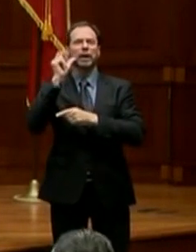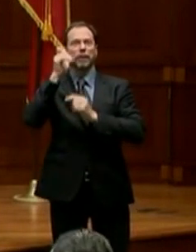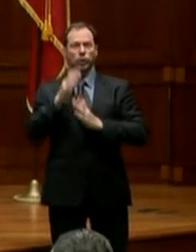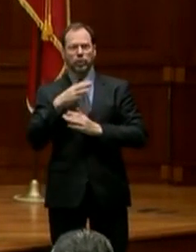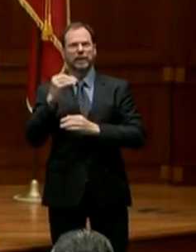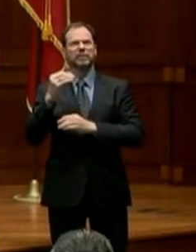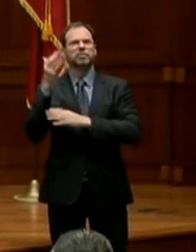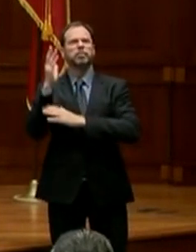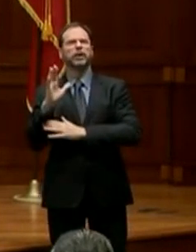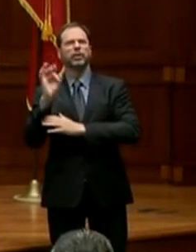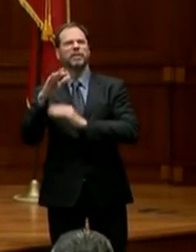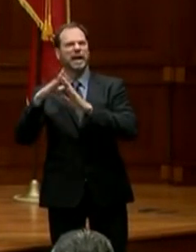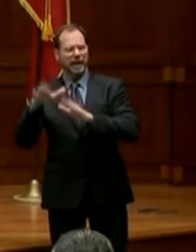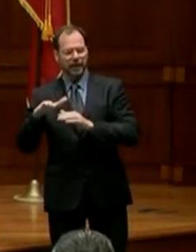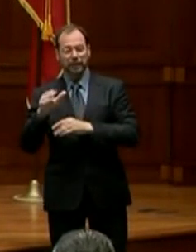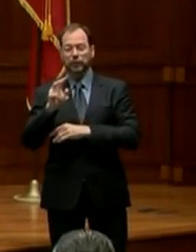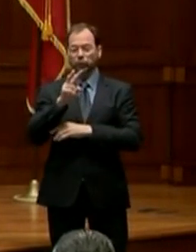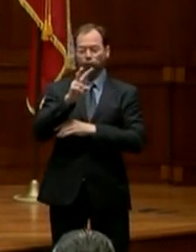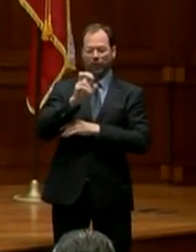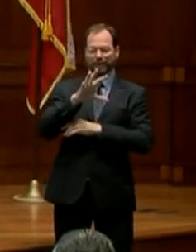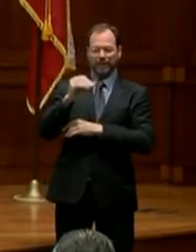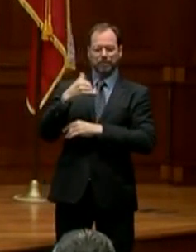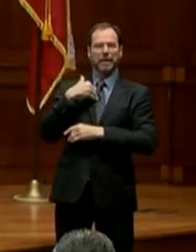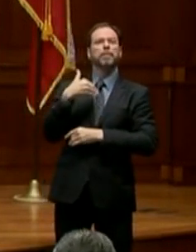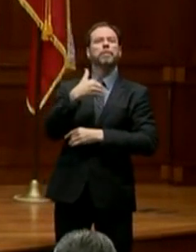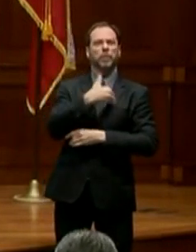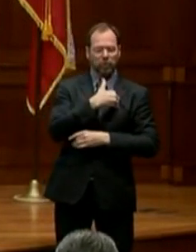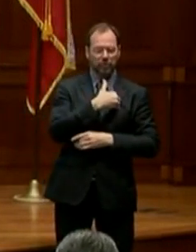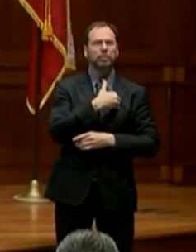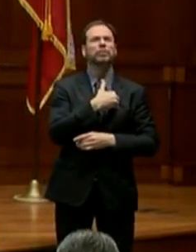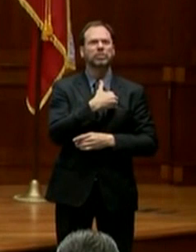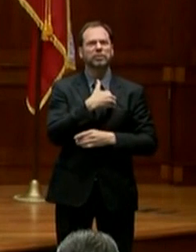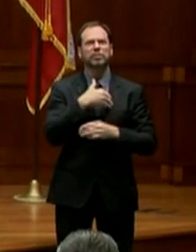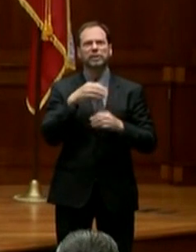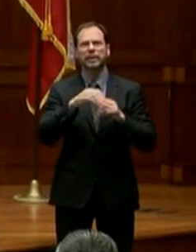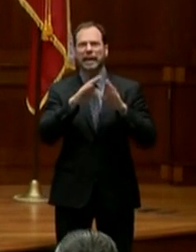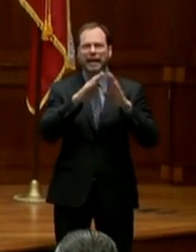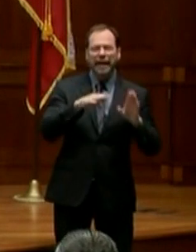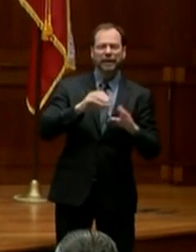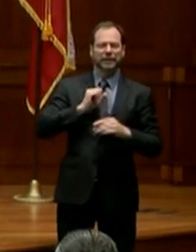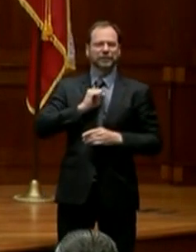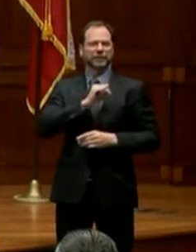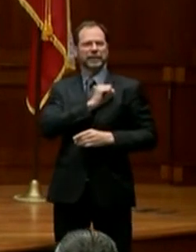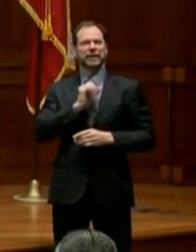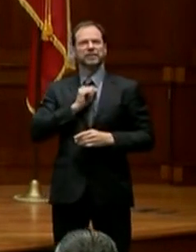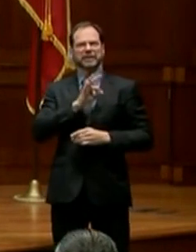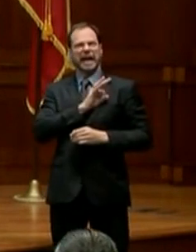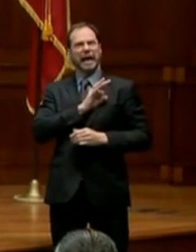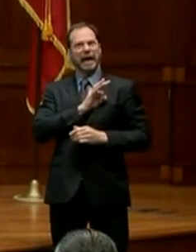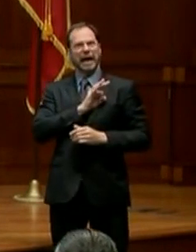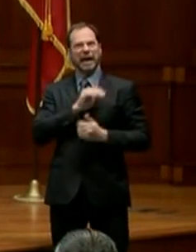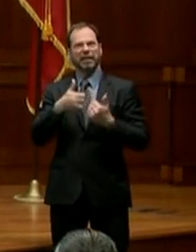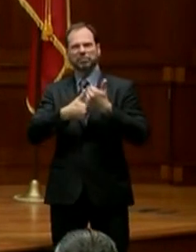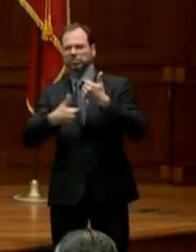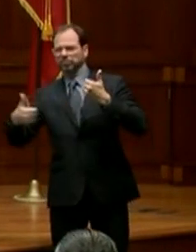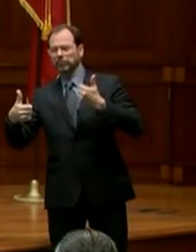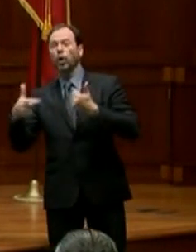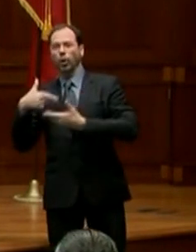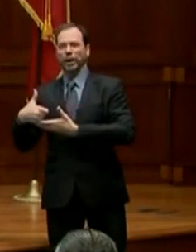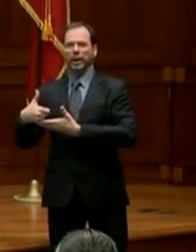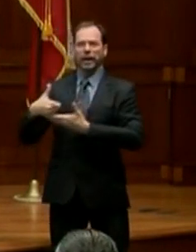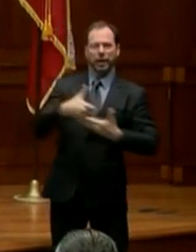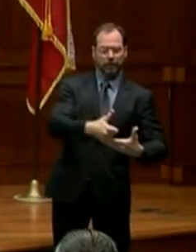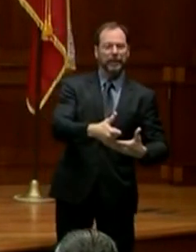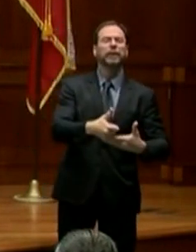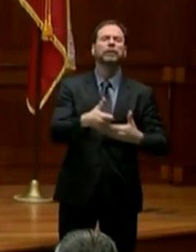Speaker, about 250 members of House and Senate staffers are pitching in to